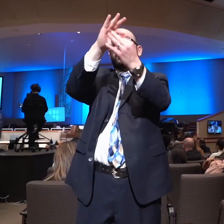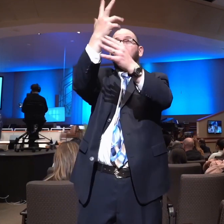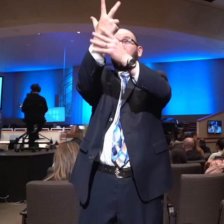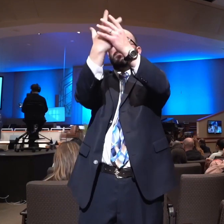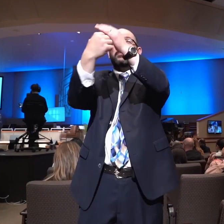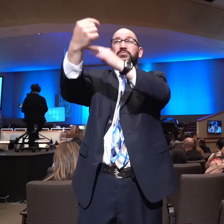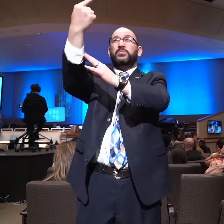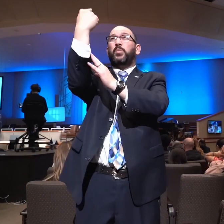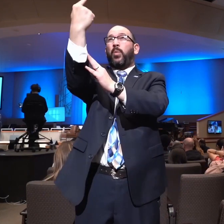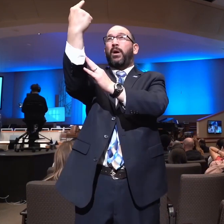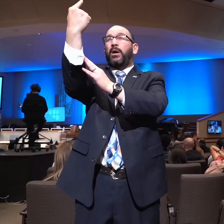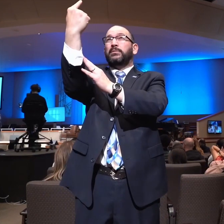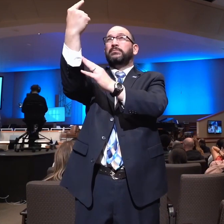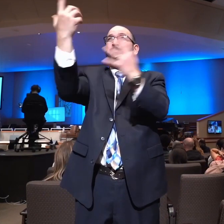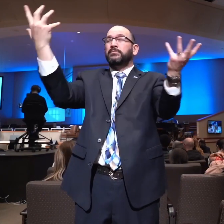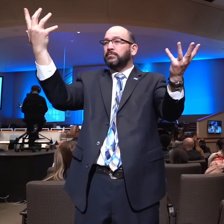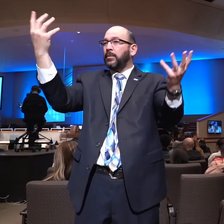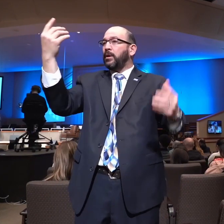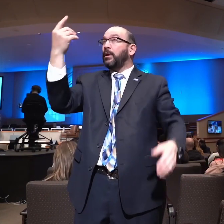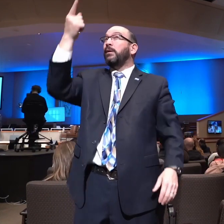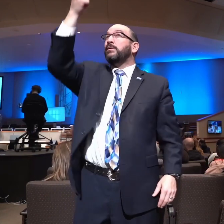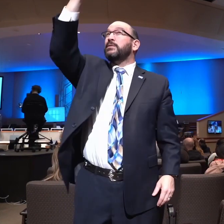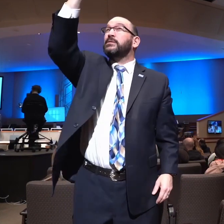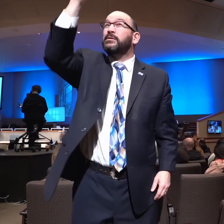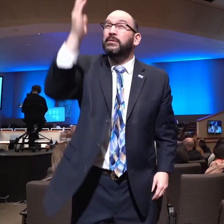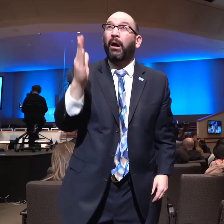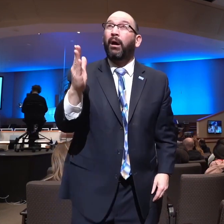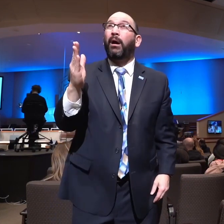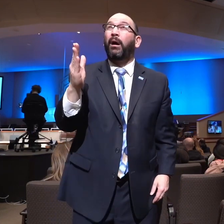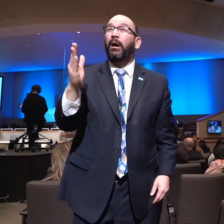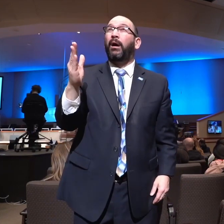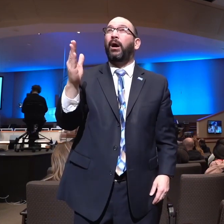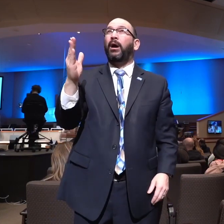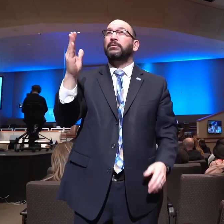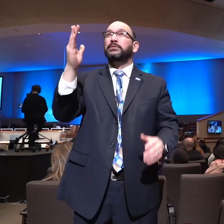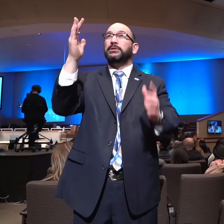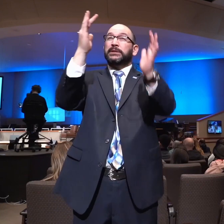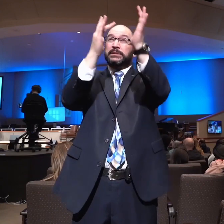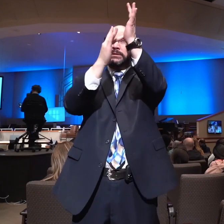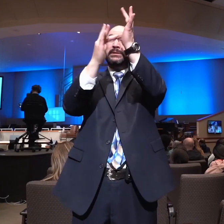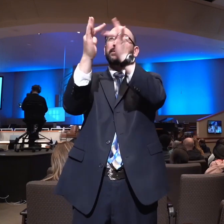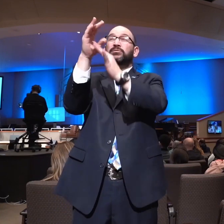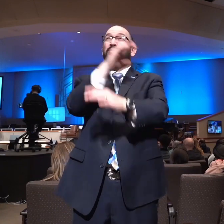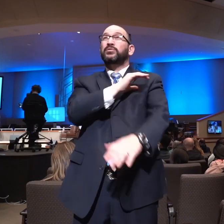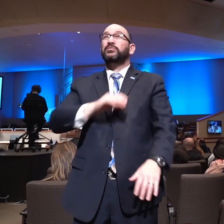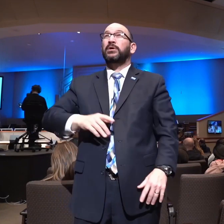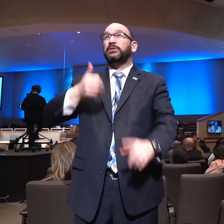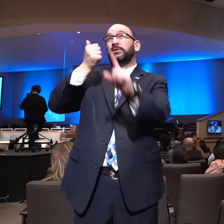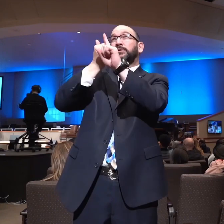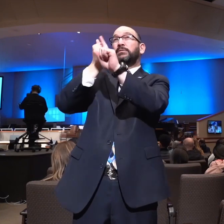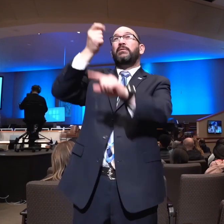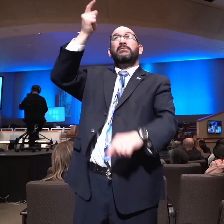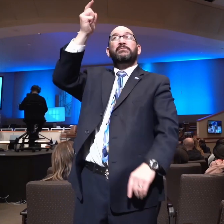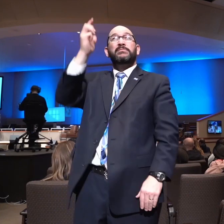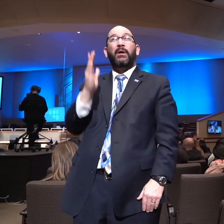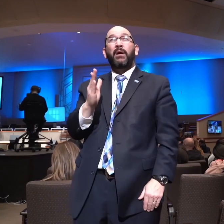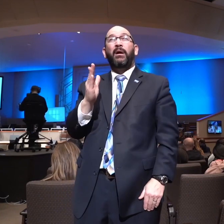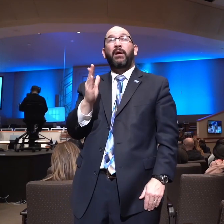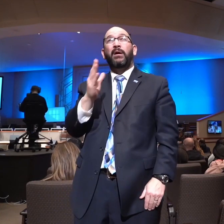are God. There is God here in the Lord Jesus Christ. He is fully God and fully man. Jesus is God in the